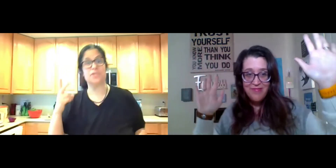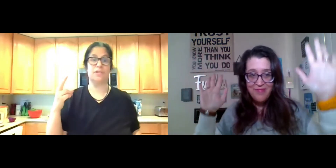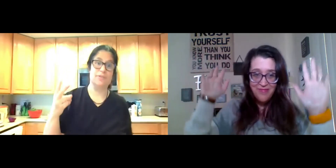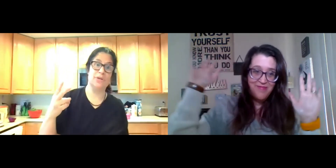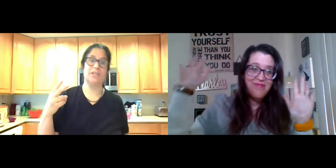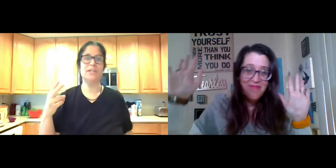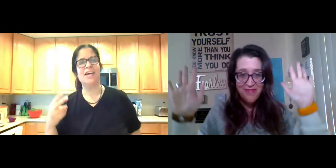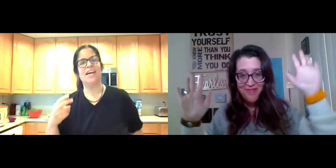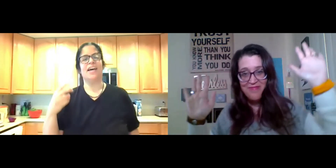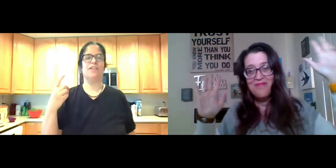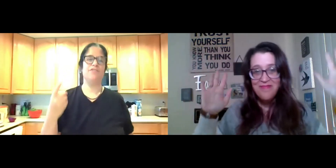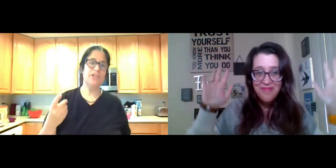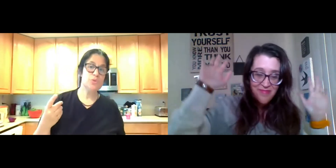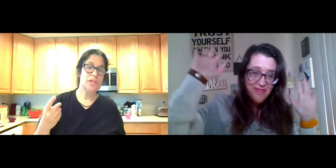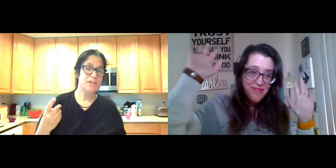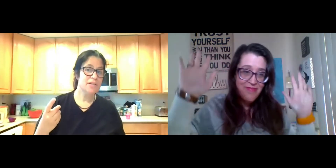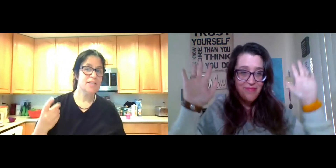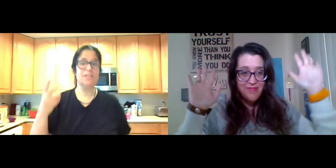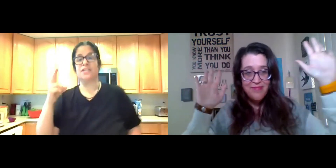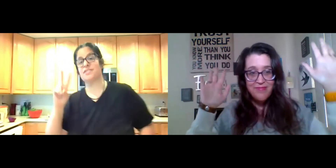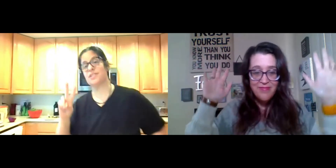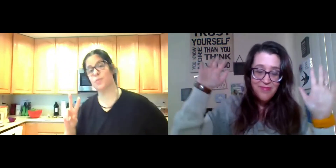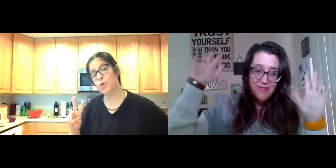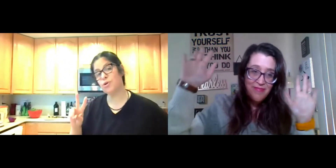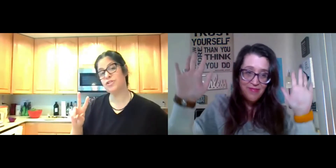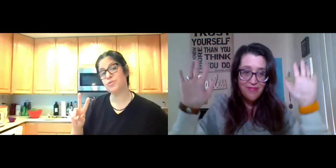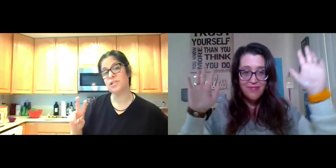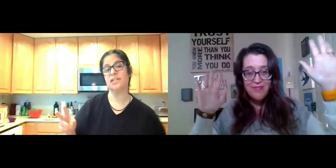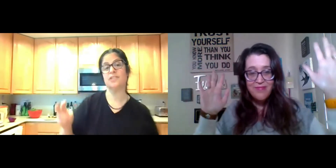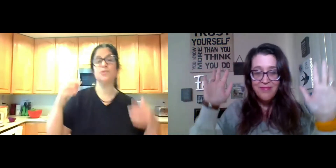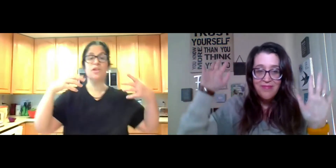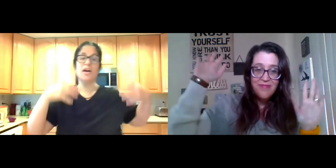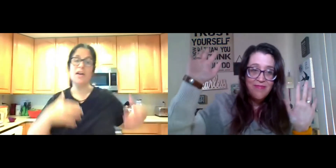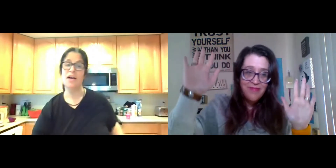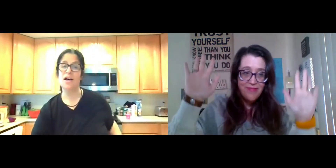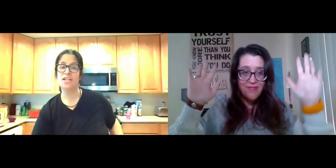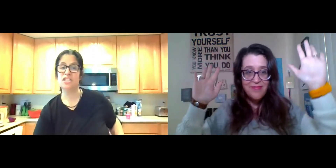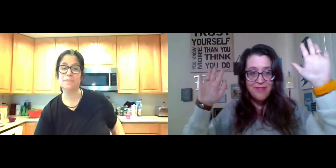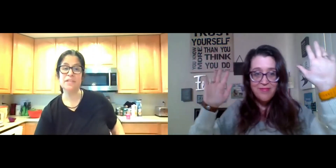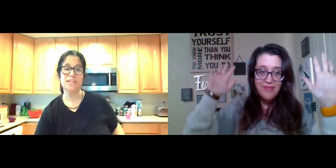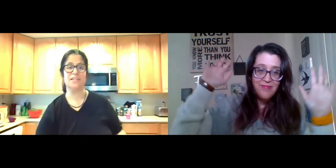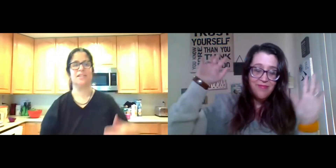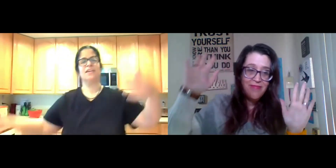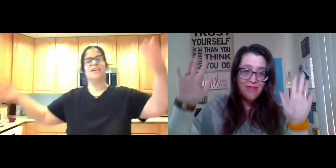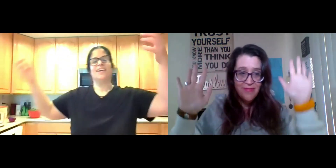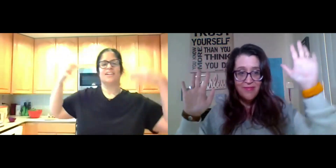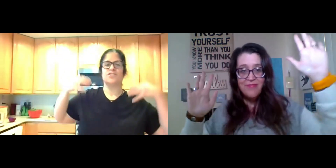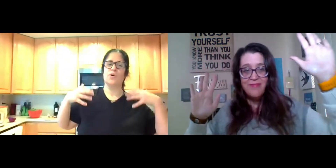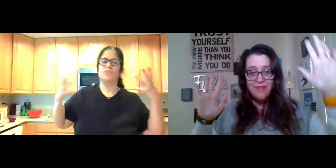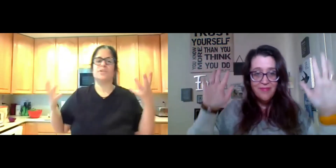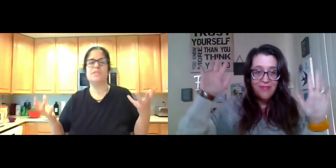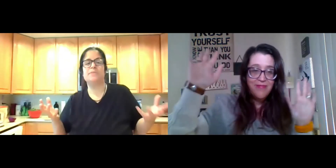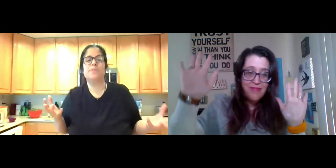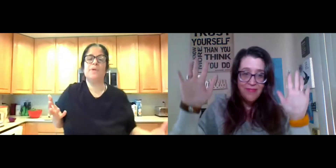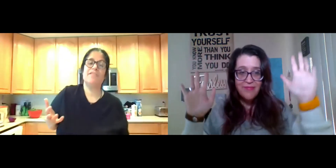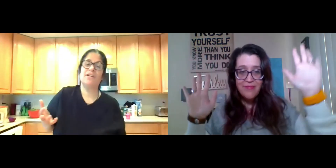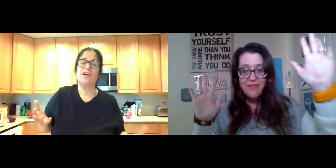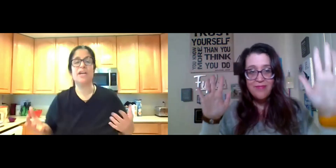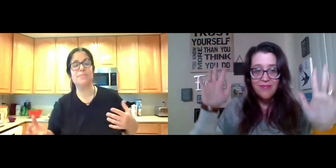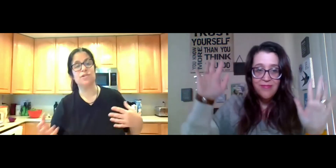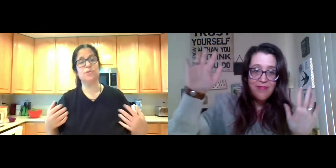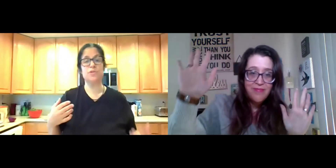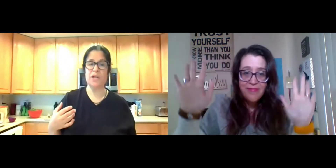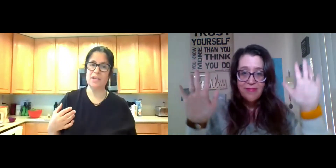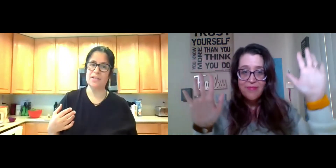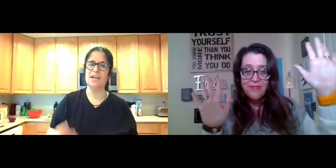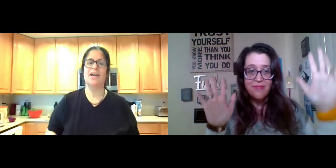mom's one and fears related to kidneys worries related to the spleen. So sometimes people have a